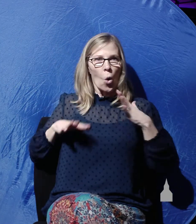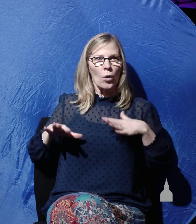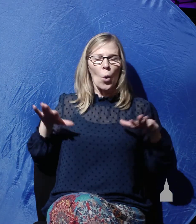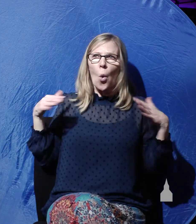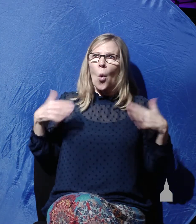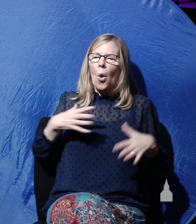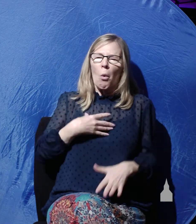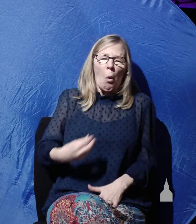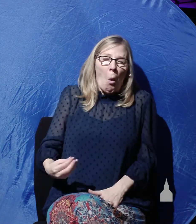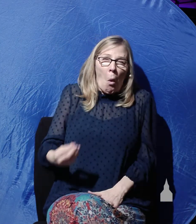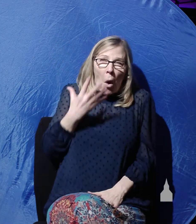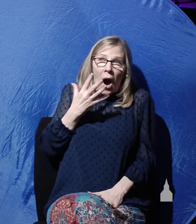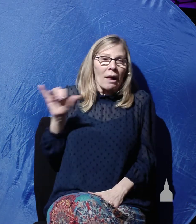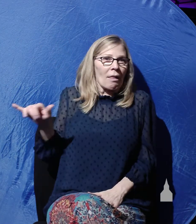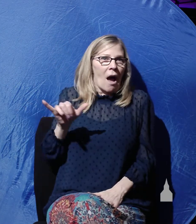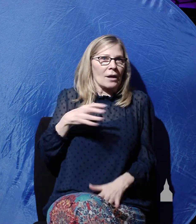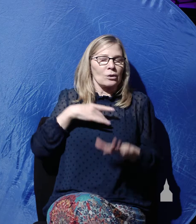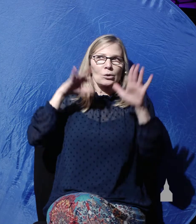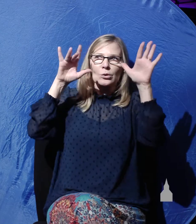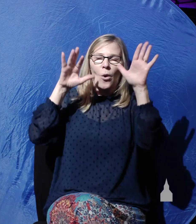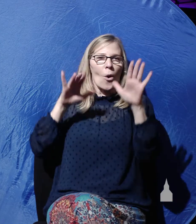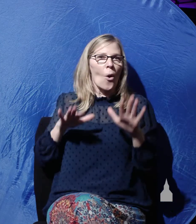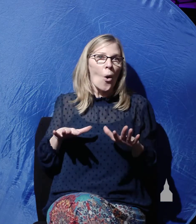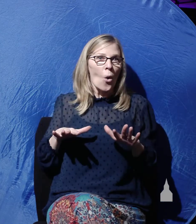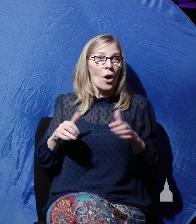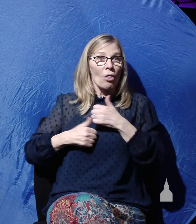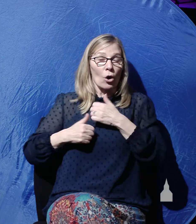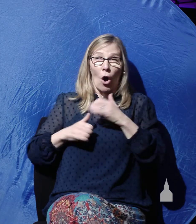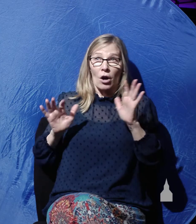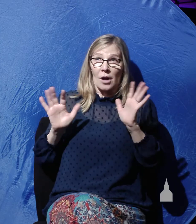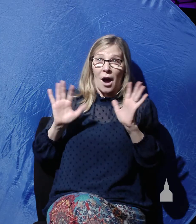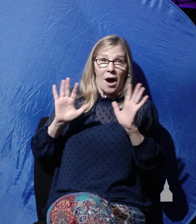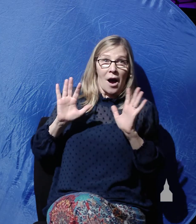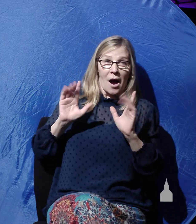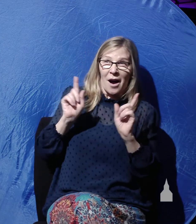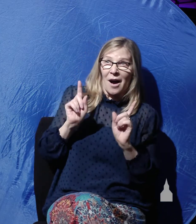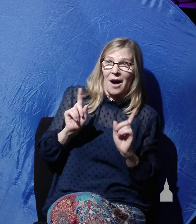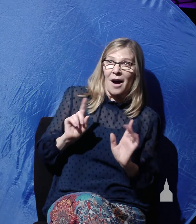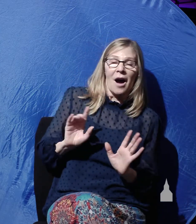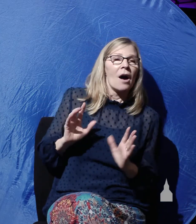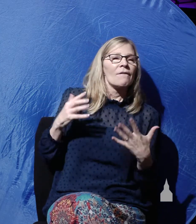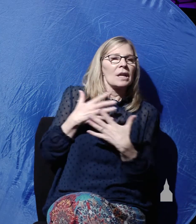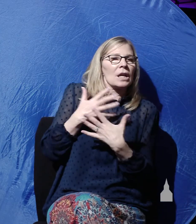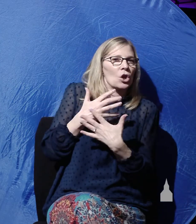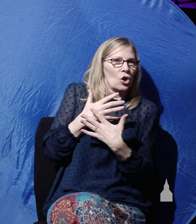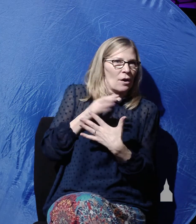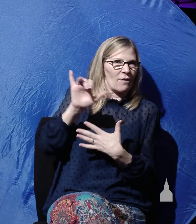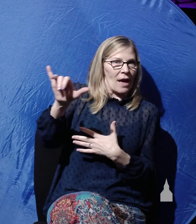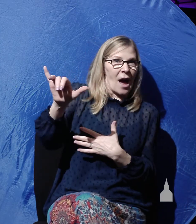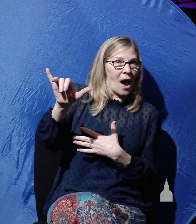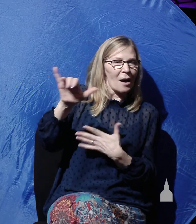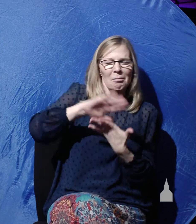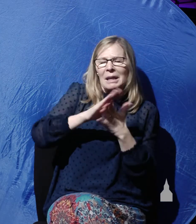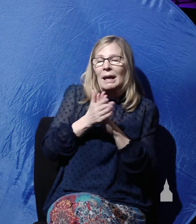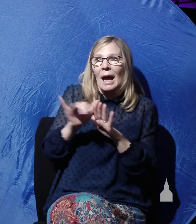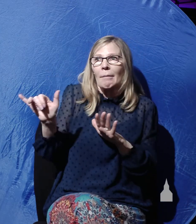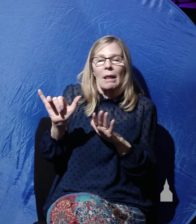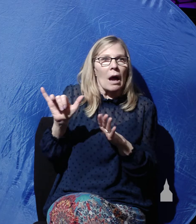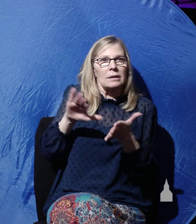white as snow. The guards shook, excuse me, for fear of him, and became like dead men. Now